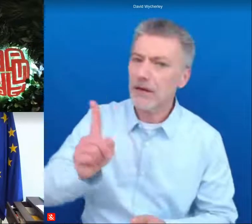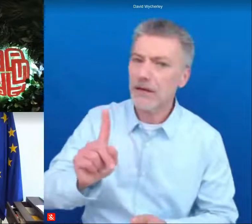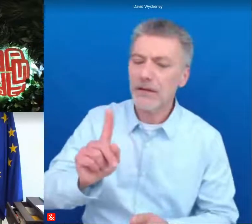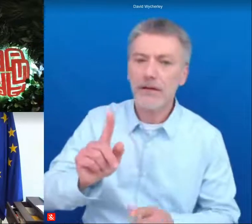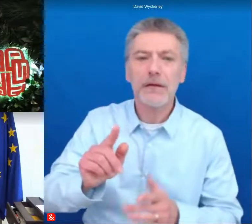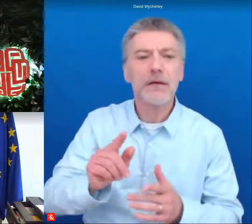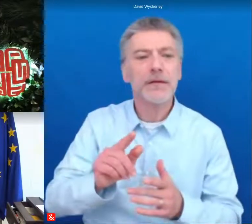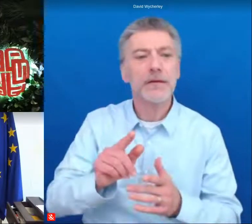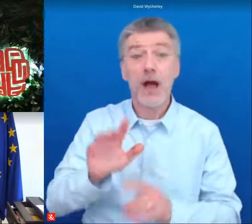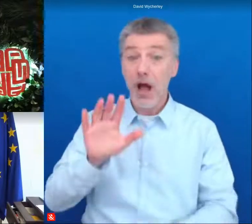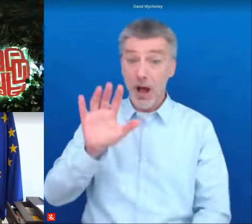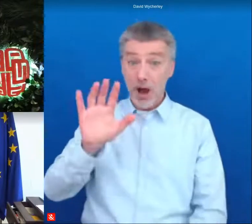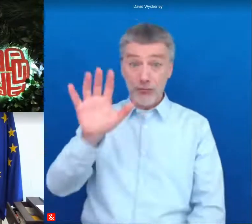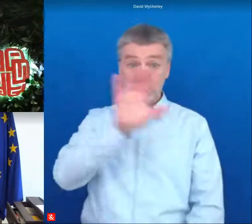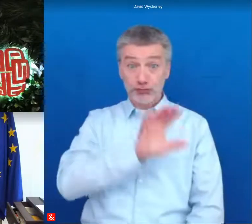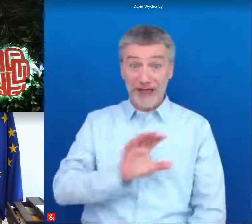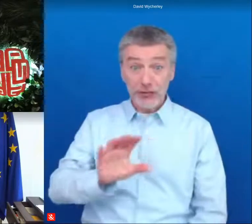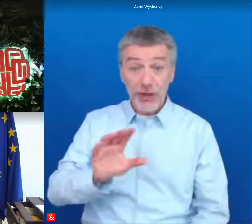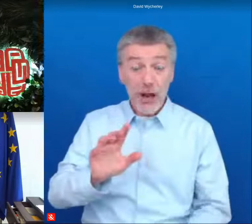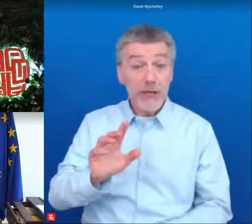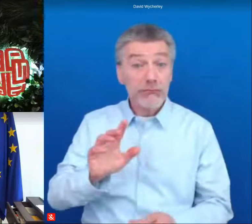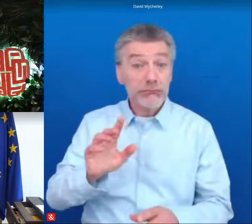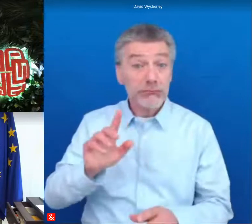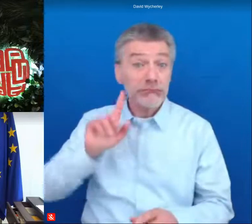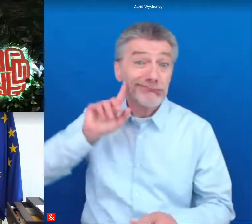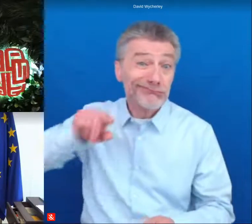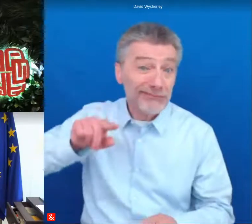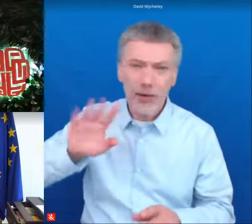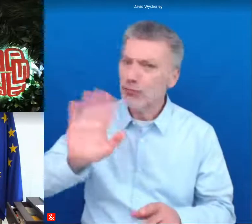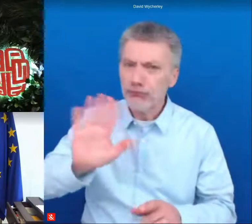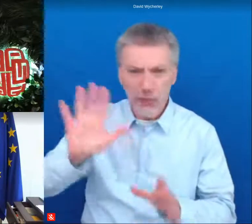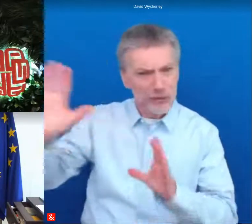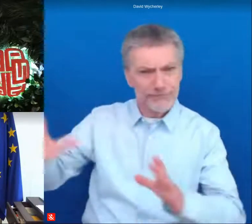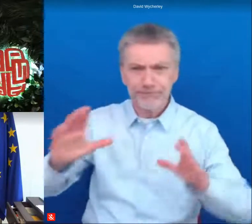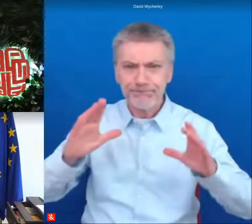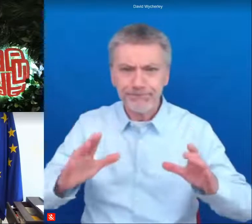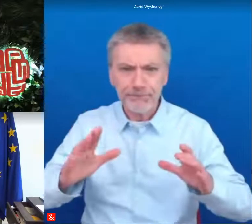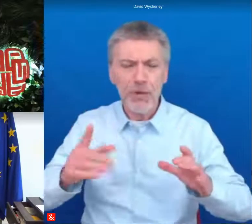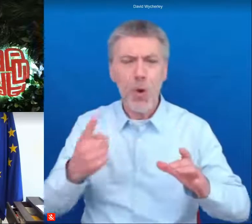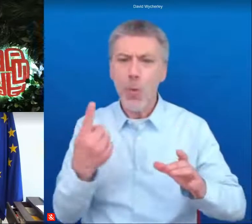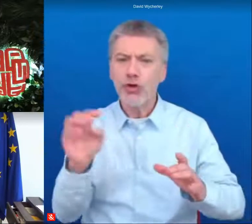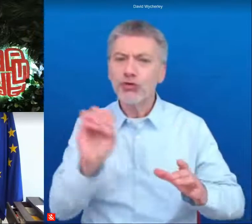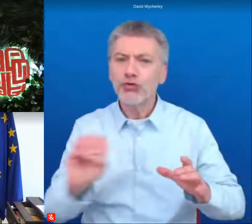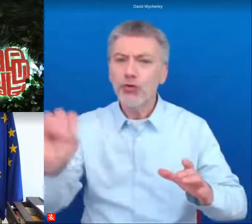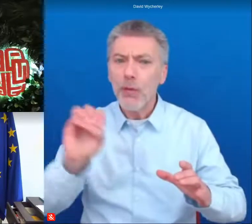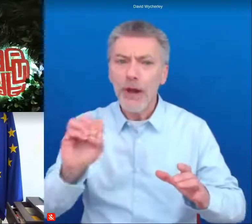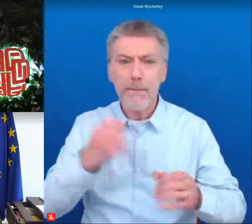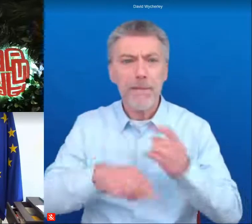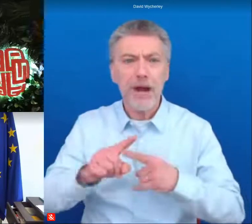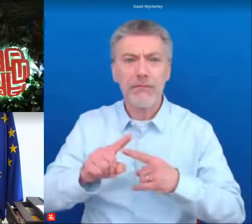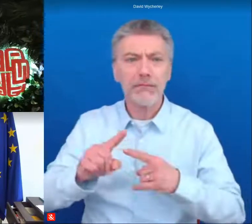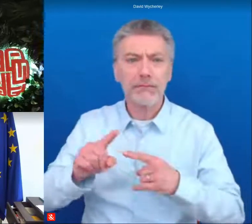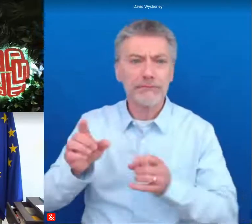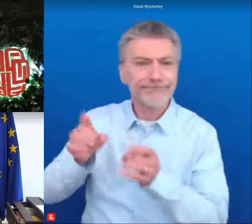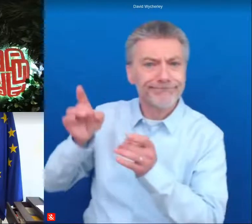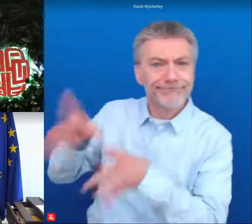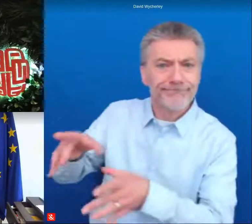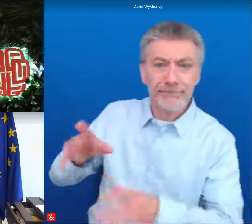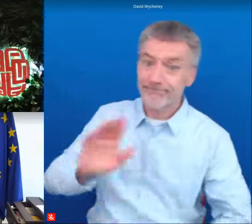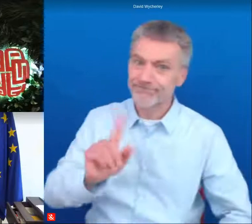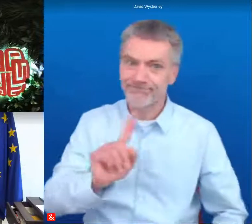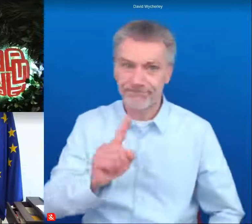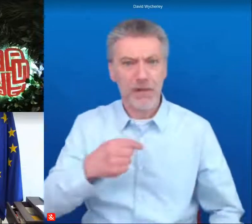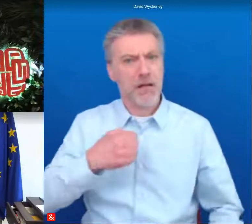can be left behind no european can feel forgotten this is the motto that i have been